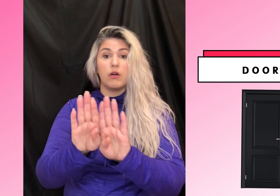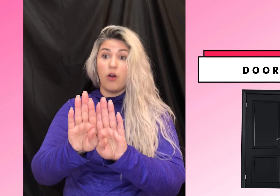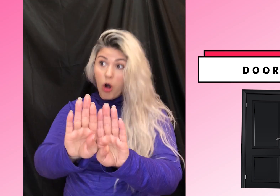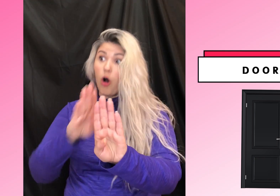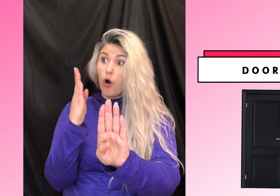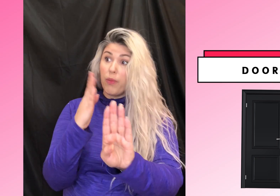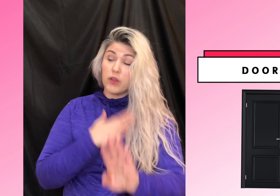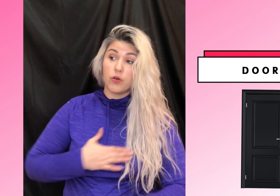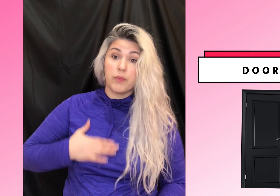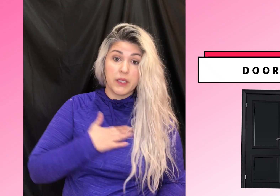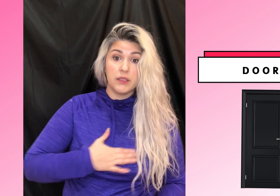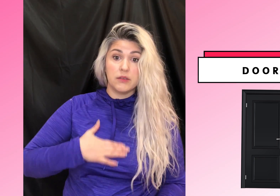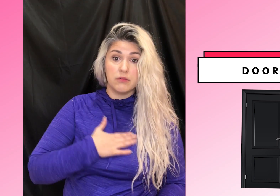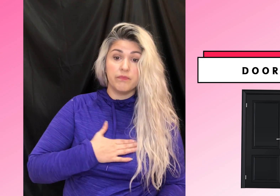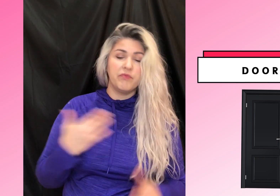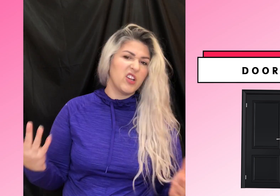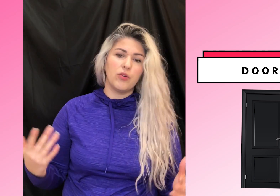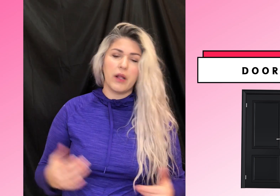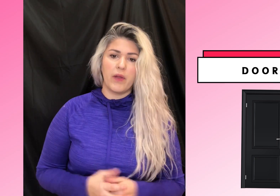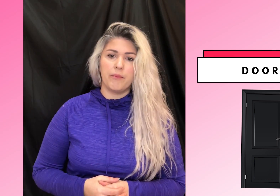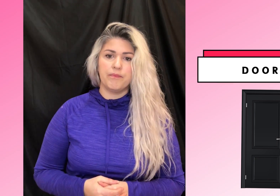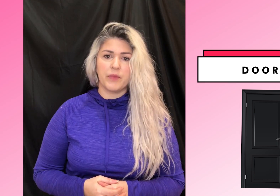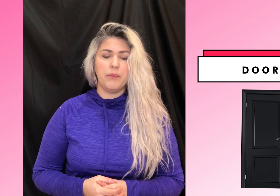open the door, please. You can do it like that. Okay.